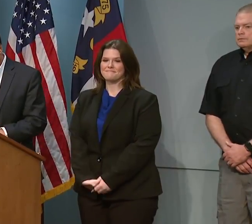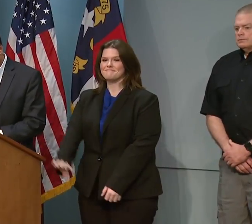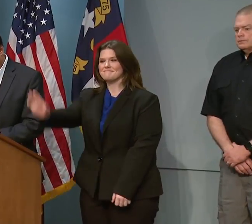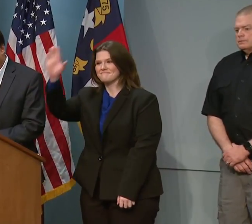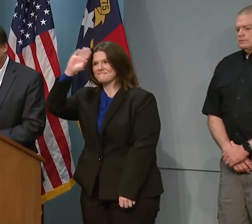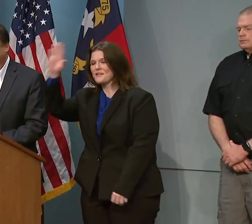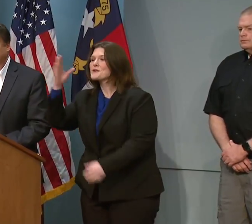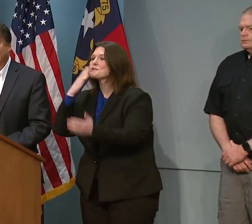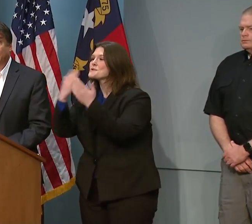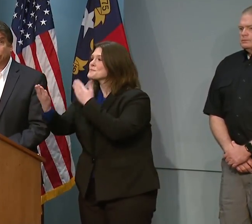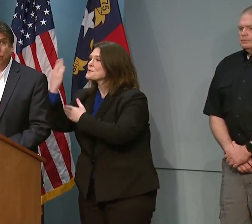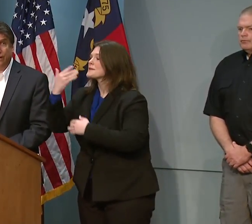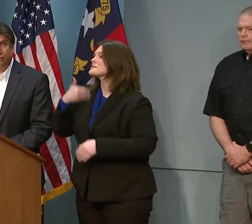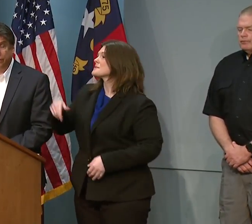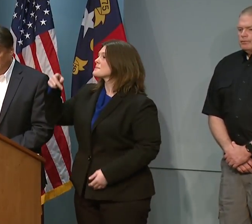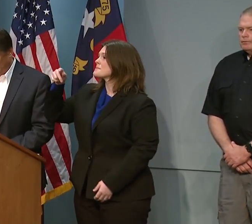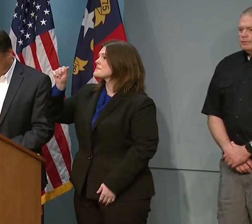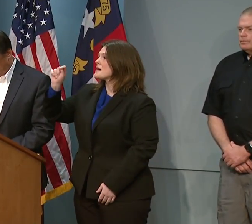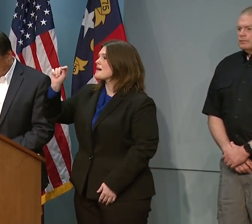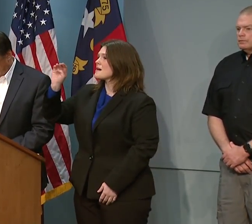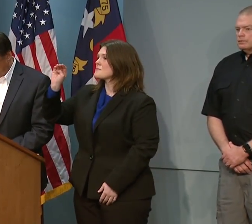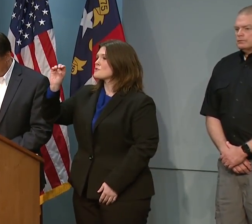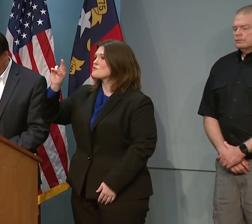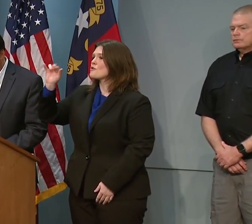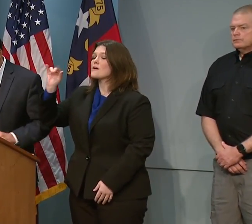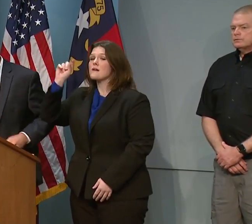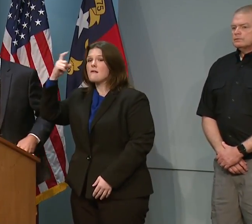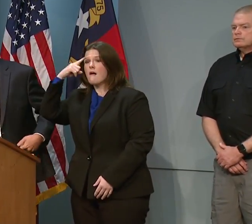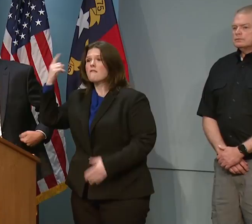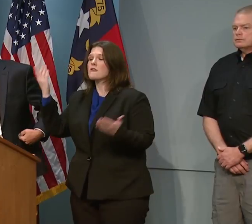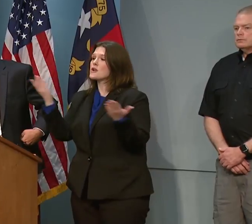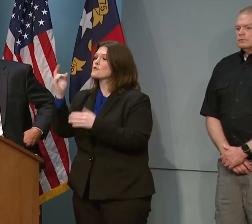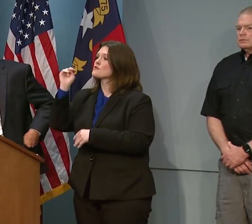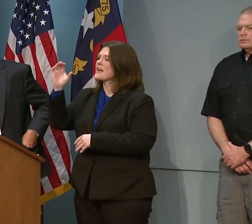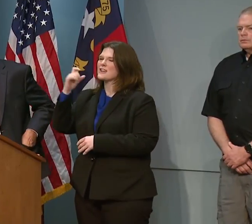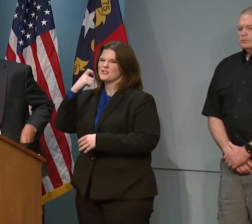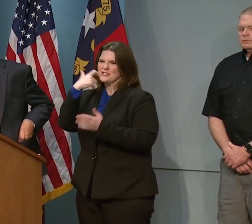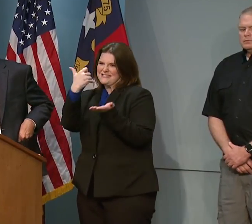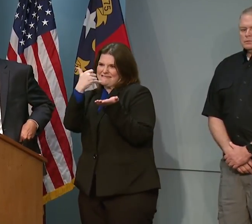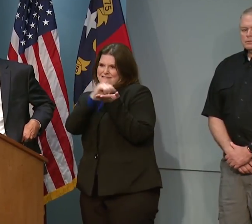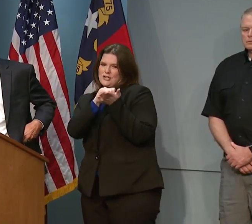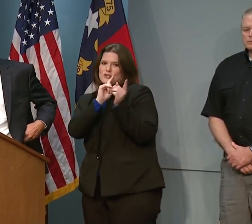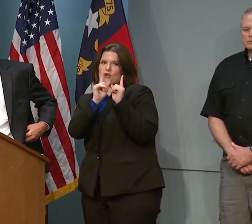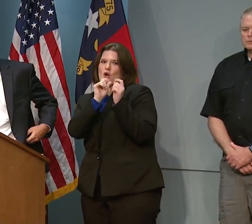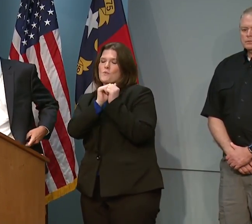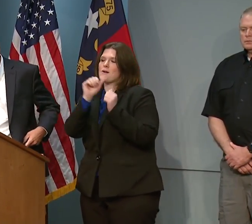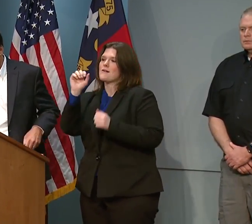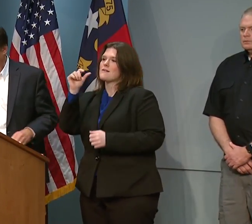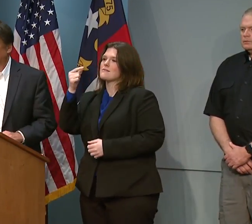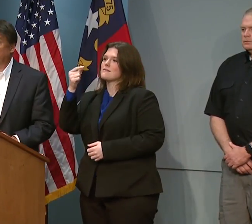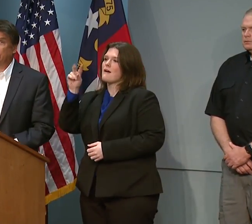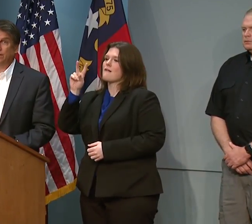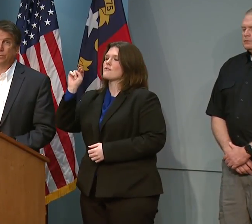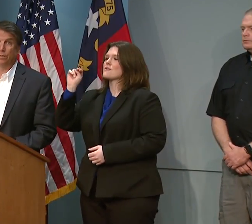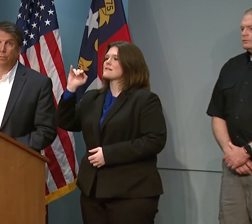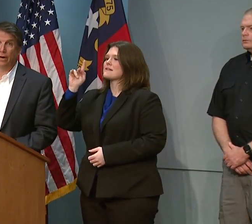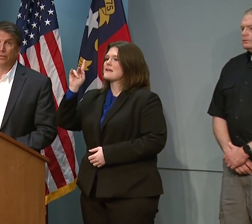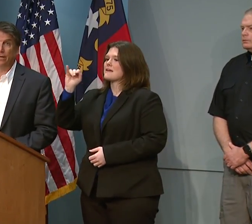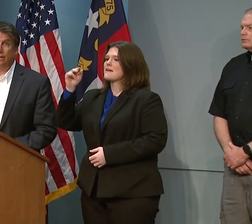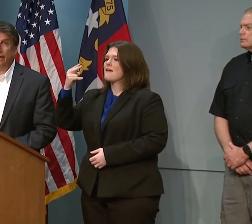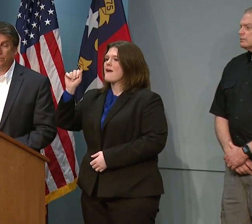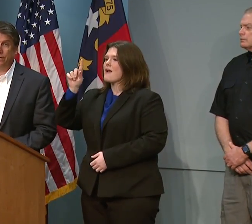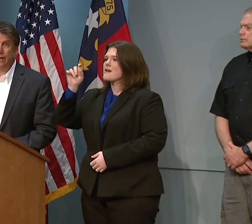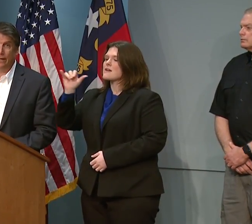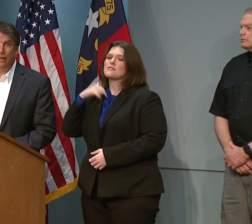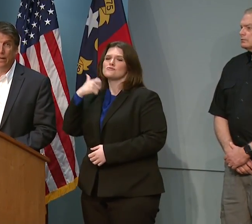Good morning. I'm Pat McCrory, Governor of North Carolina. By the way, I just got off the phone with Nikki Haley. I've also had a conversation with the